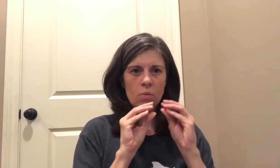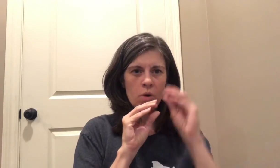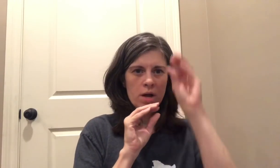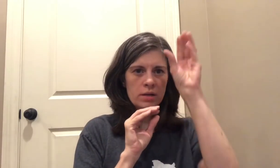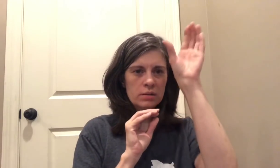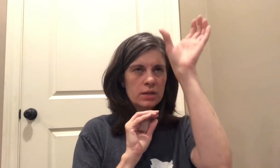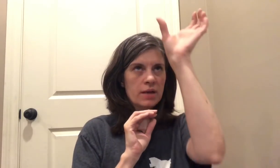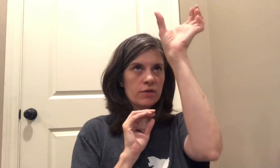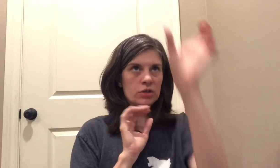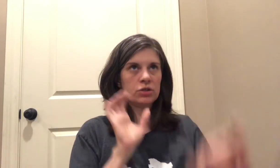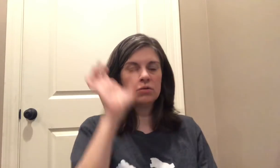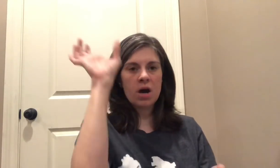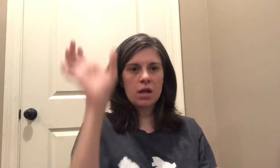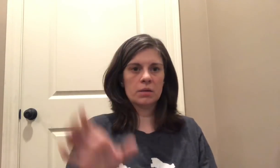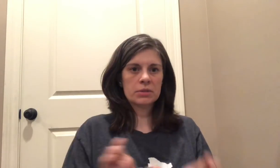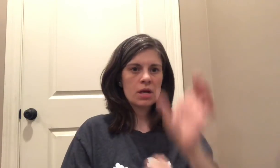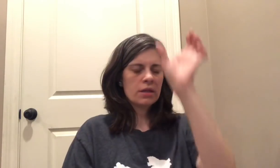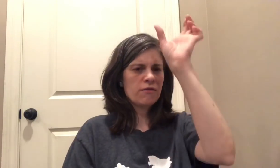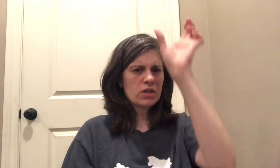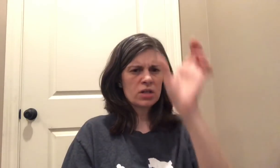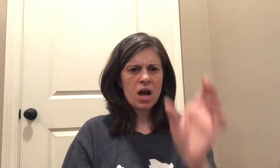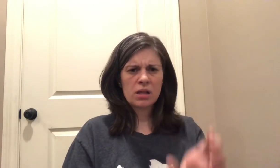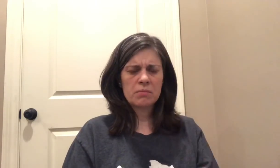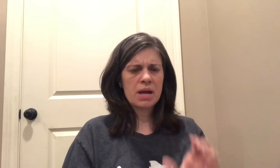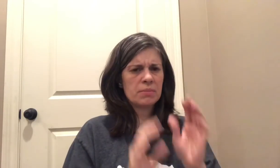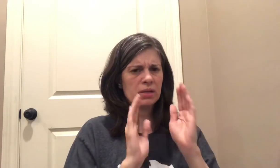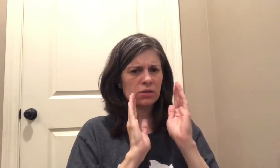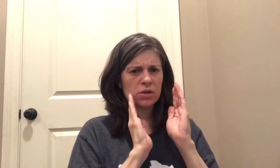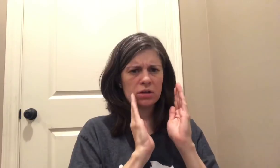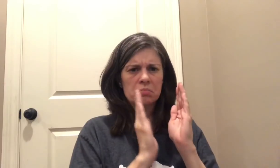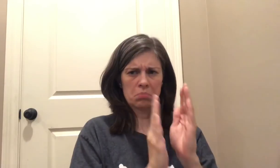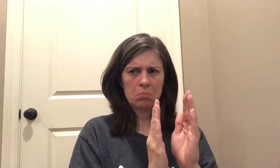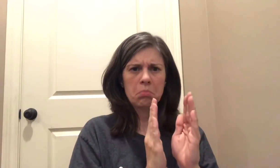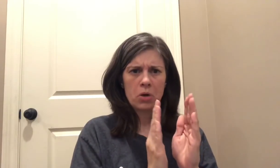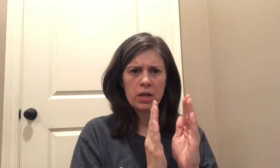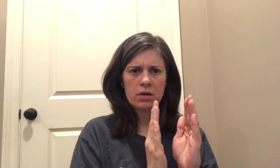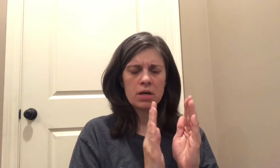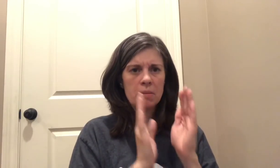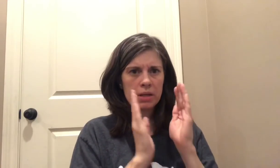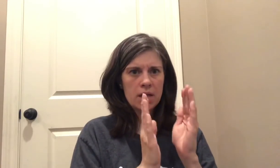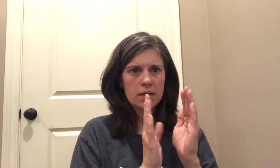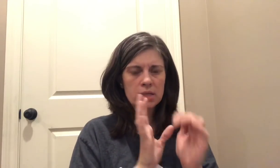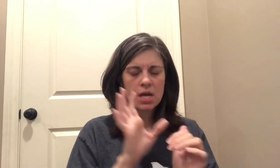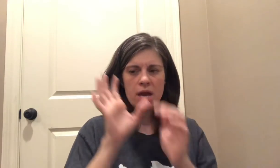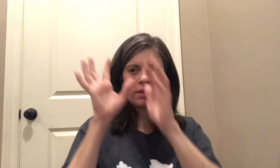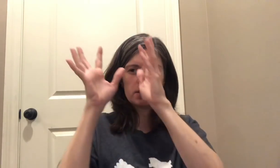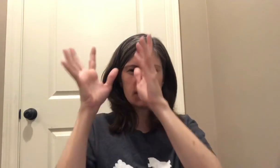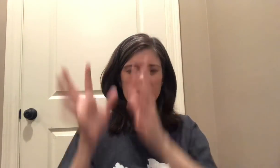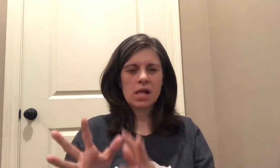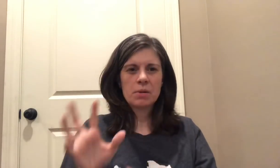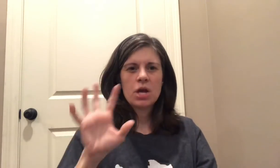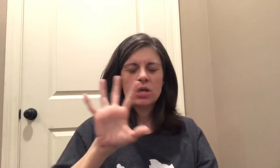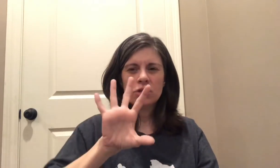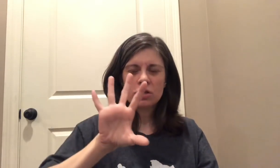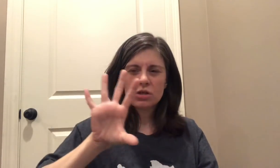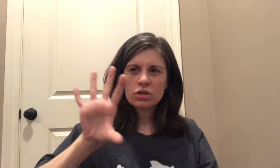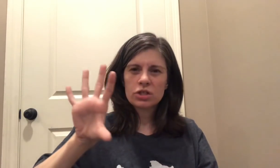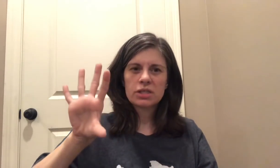one like if there's two columns the first column might be look pretty good I'm like yes and then the second column you you can just